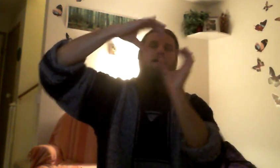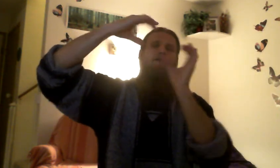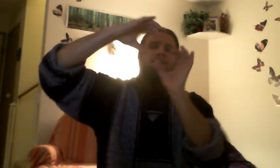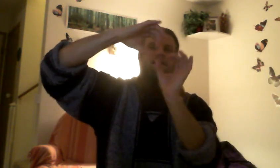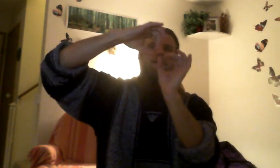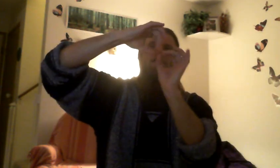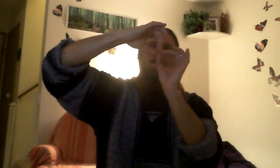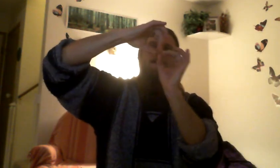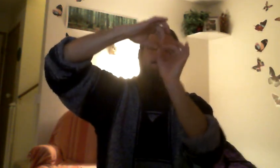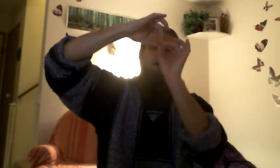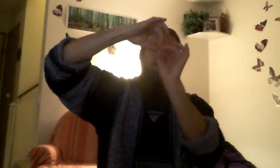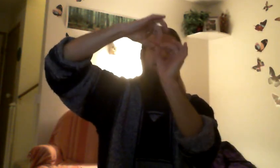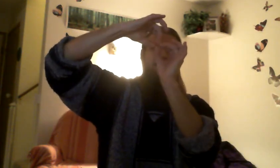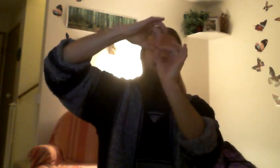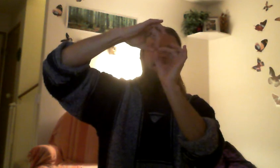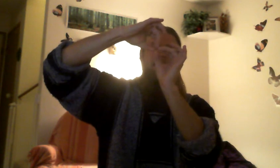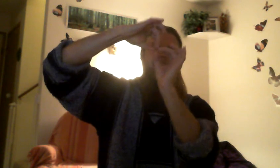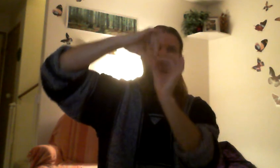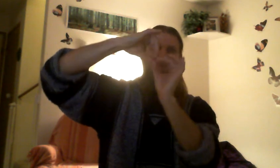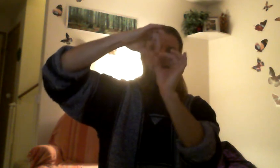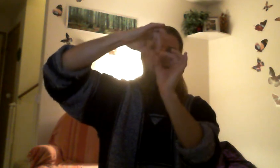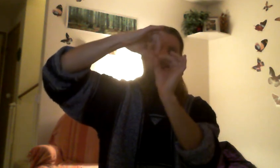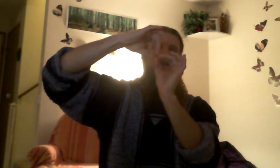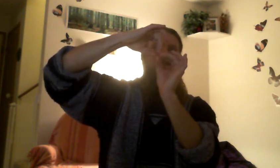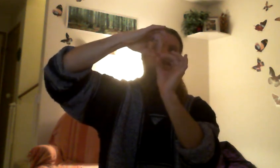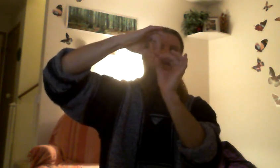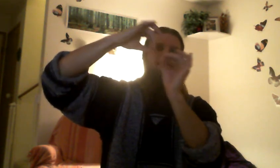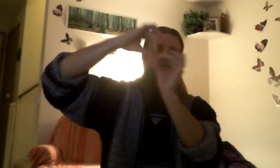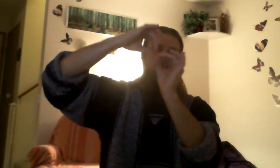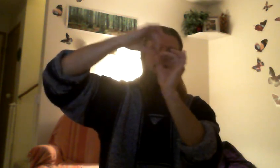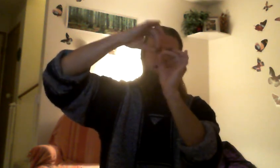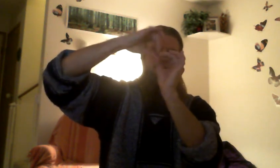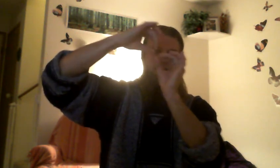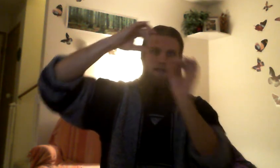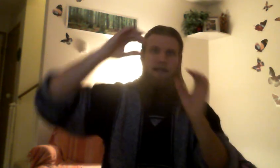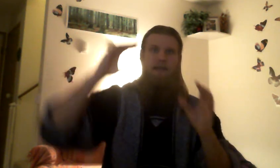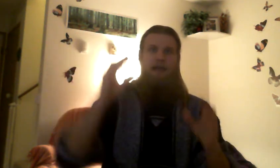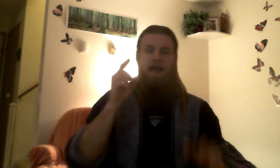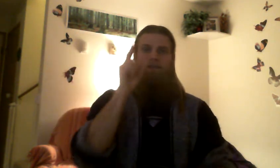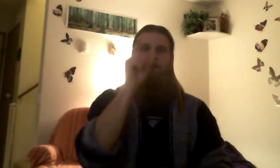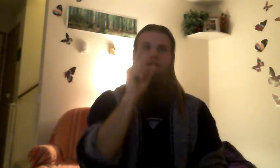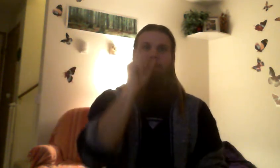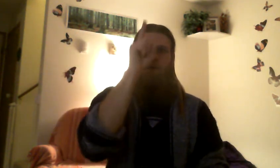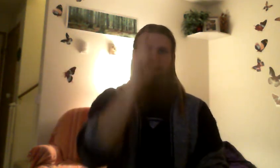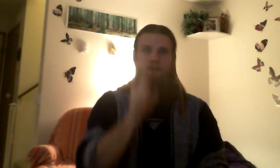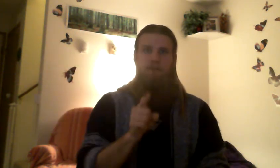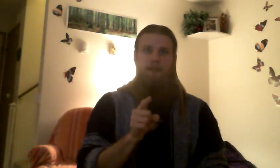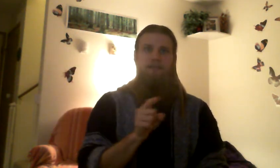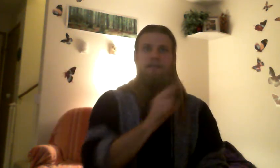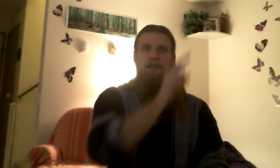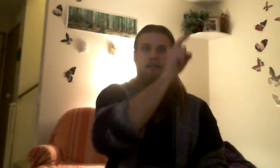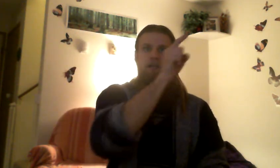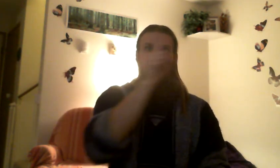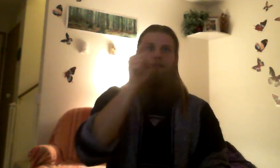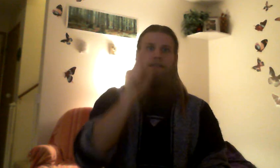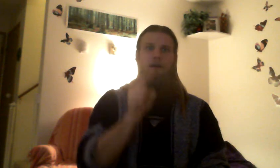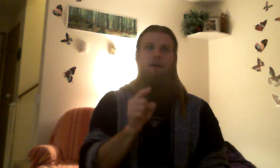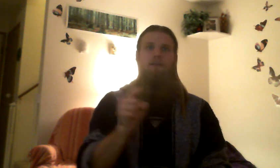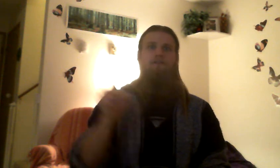Obviously, I'm not making it properly, but it's a sideways infinity, I guess, in a way you could say. Okay. And so, when you do this, you're building all these